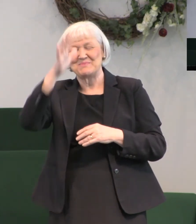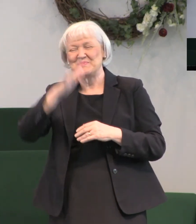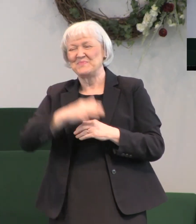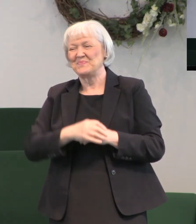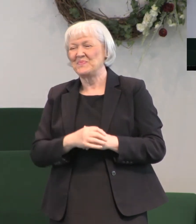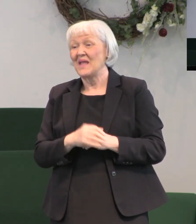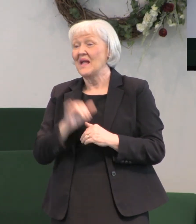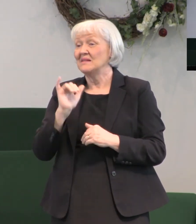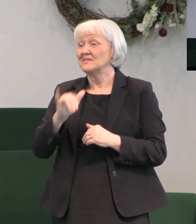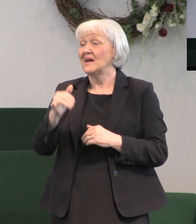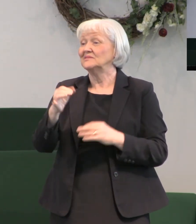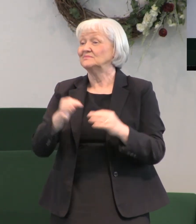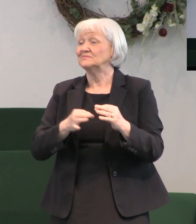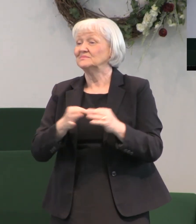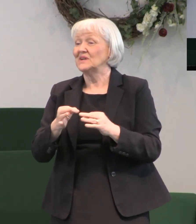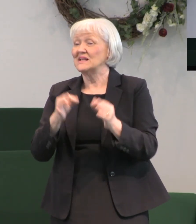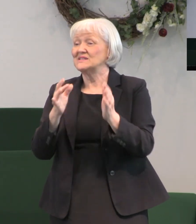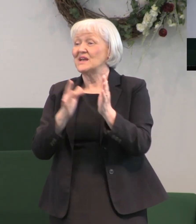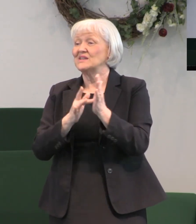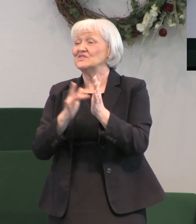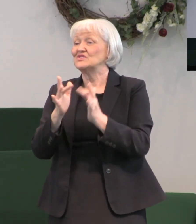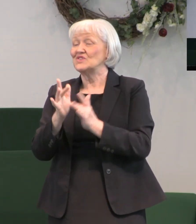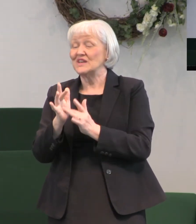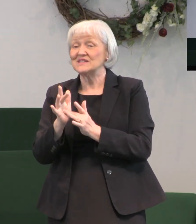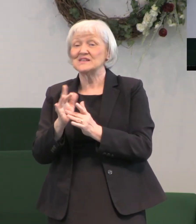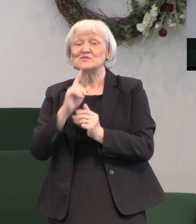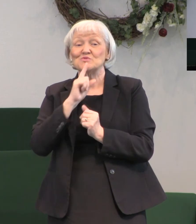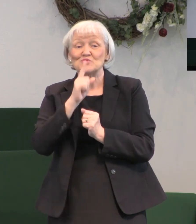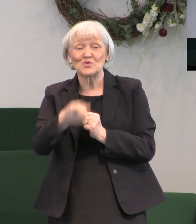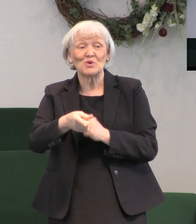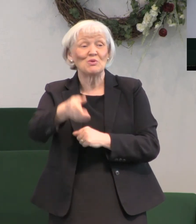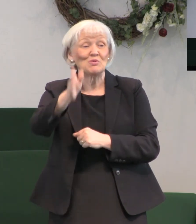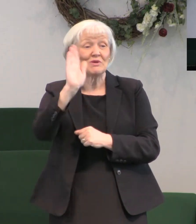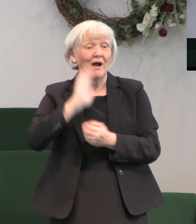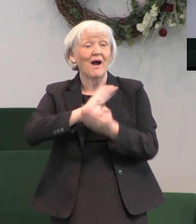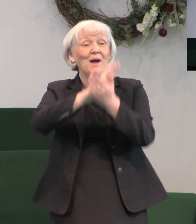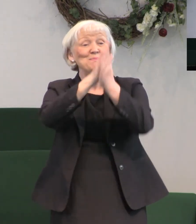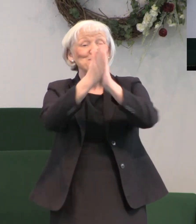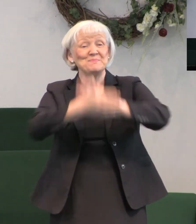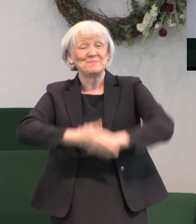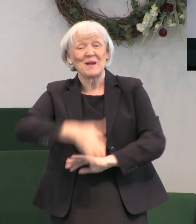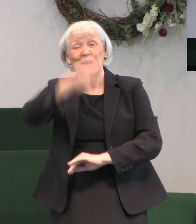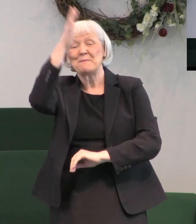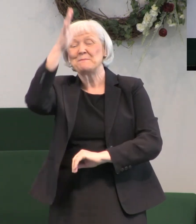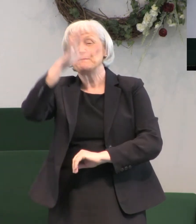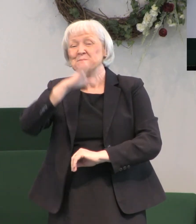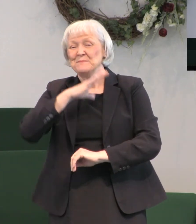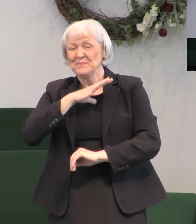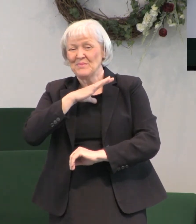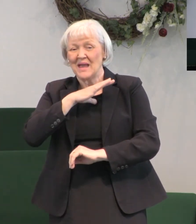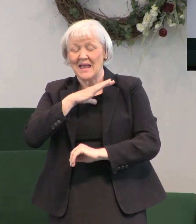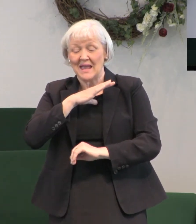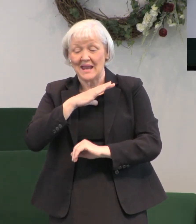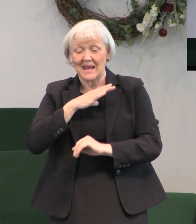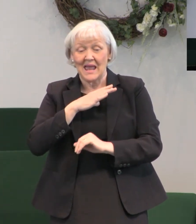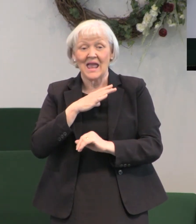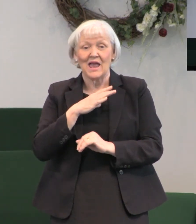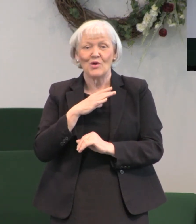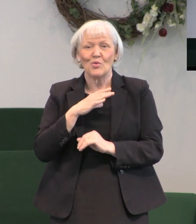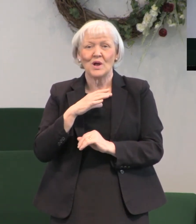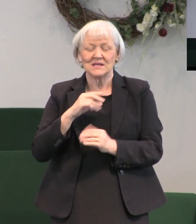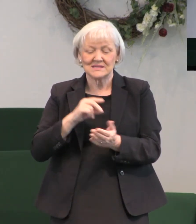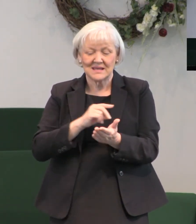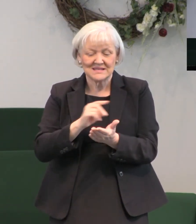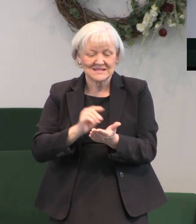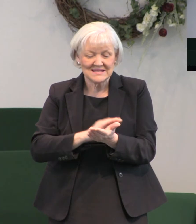This explains to us that Jesus was God, and He became man, that He was deity wrapped